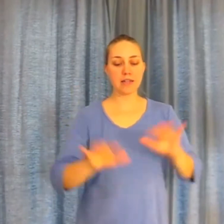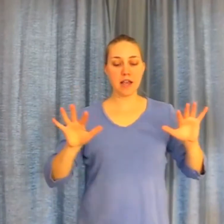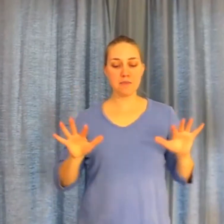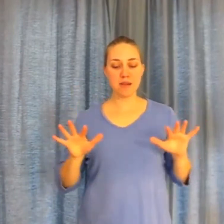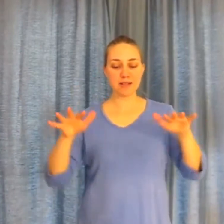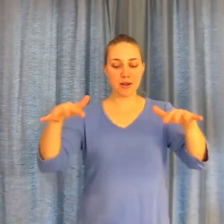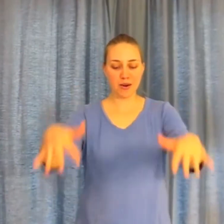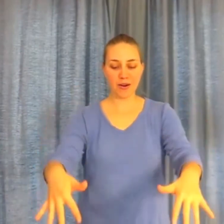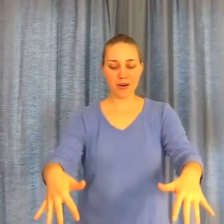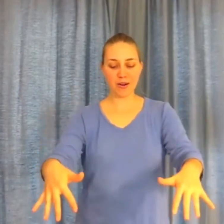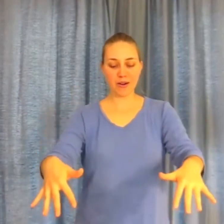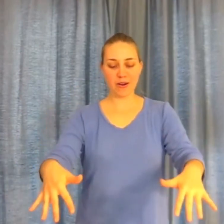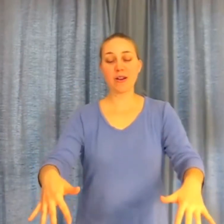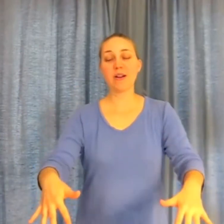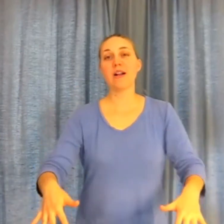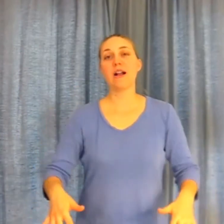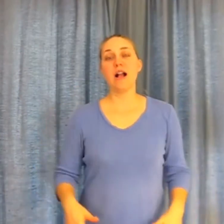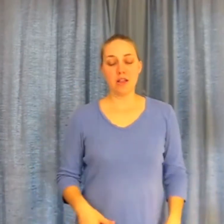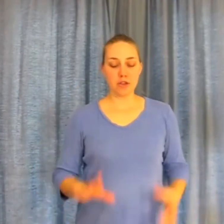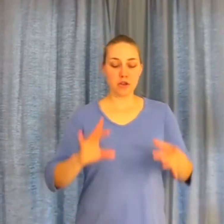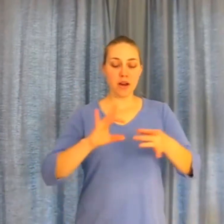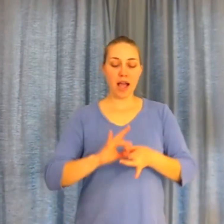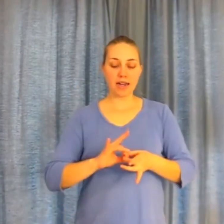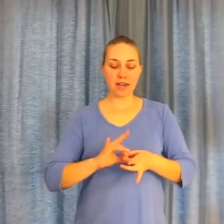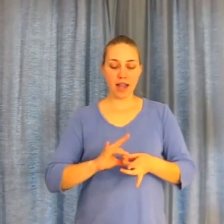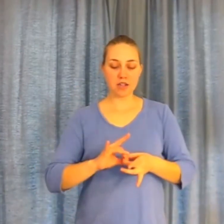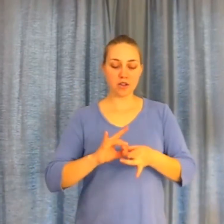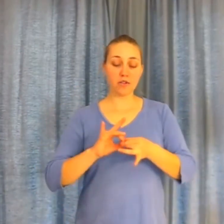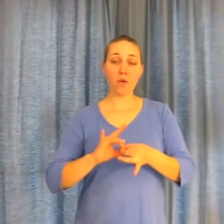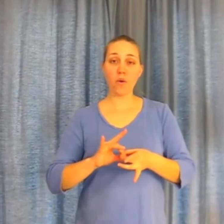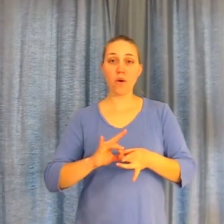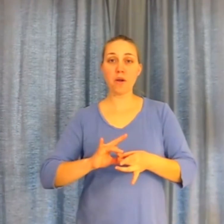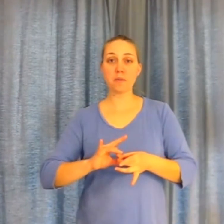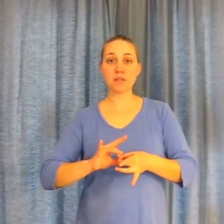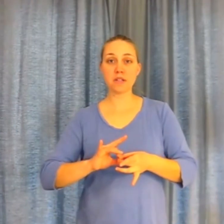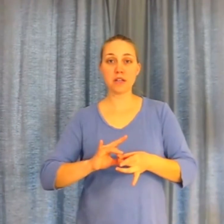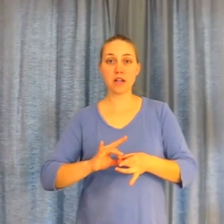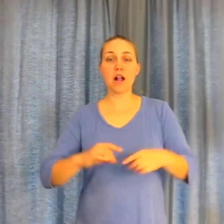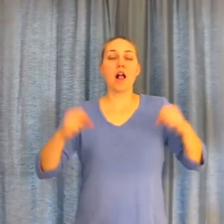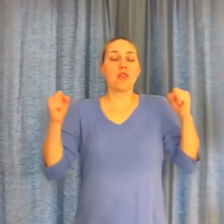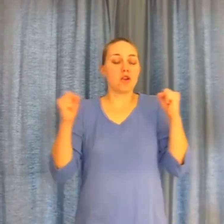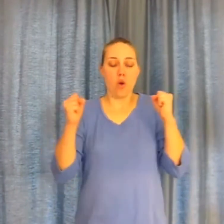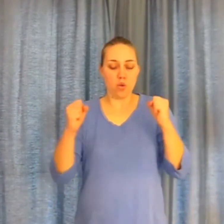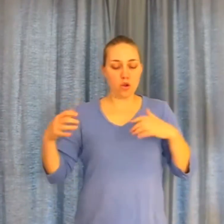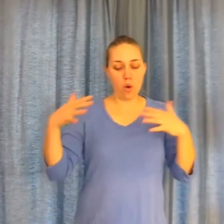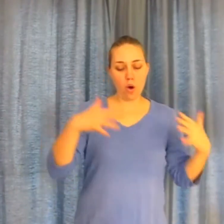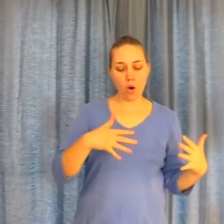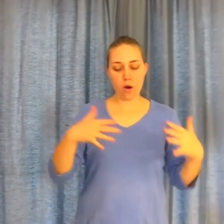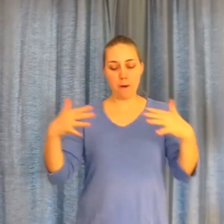Captain and the Union, the United Nations formed the Cold War,